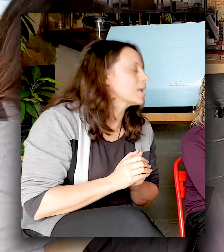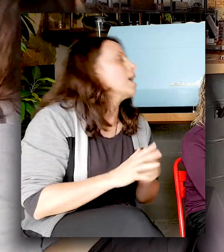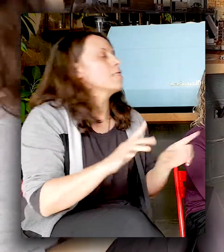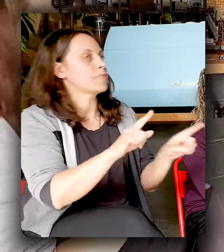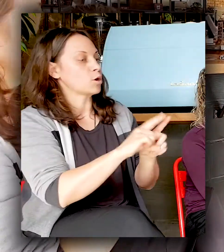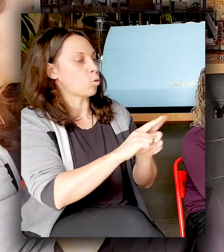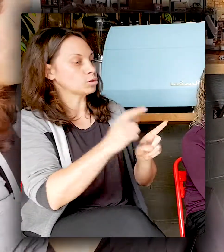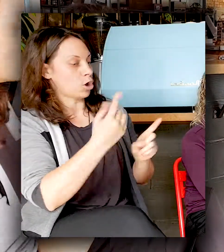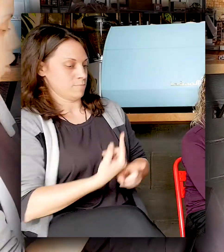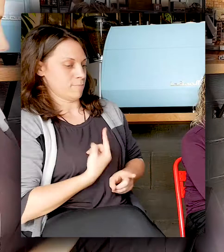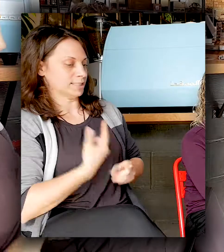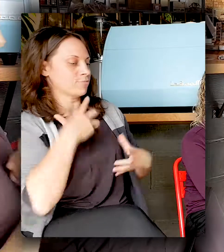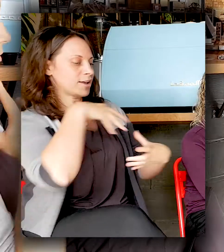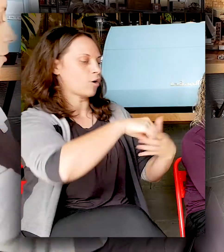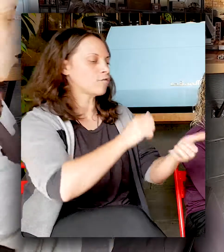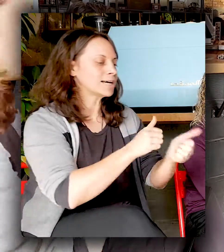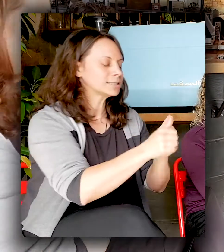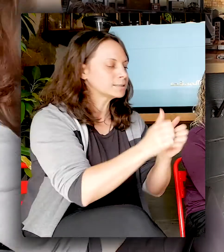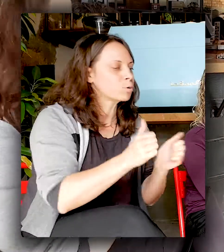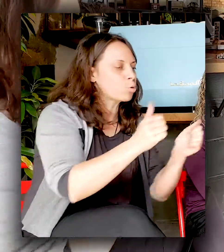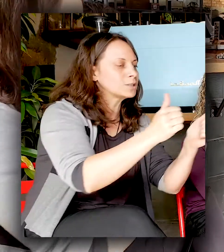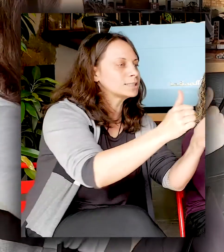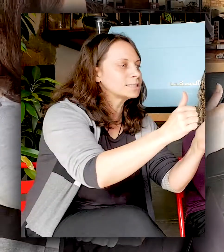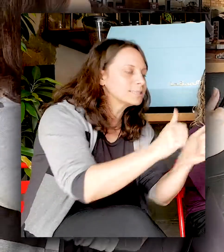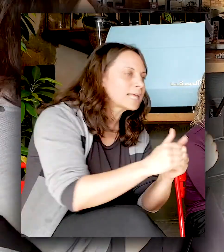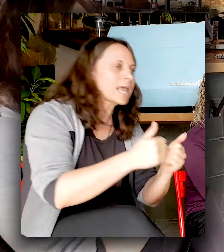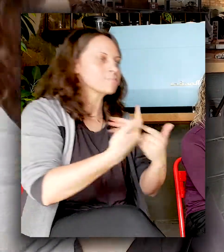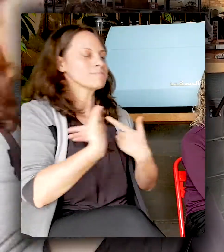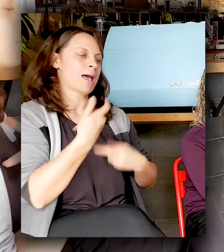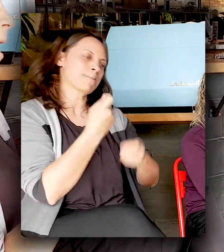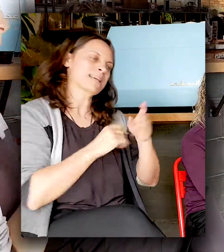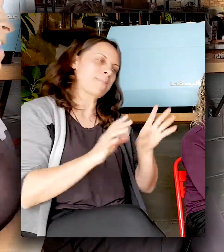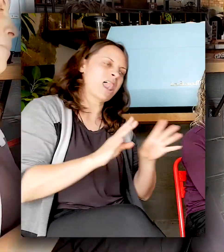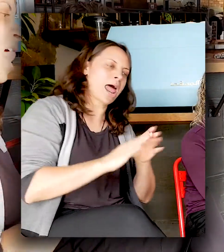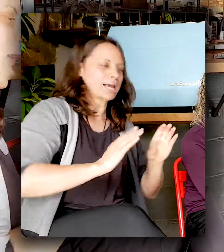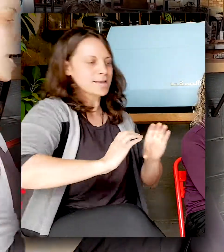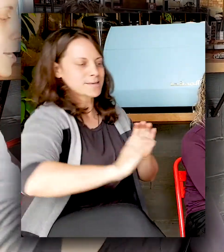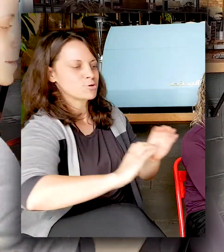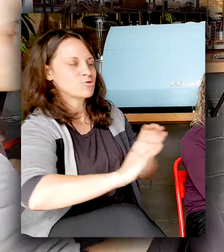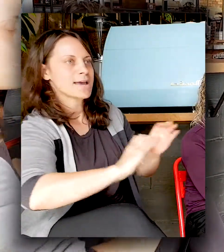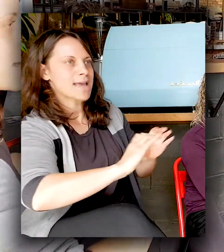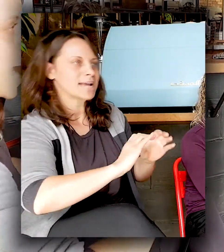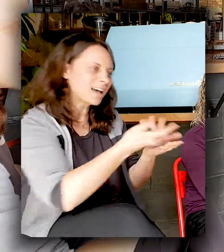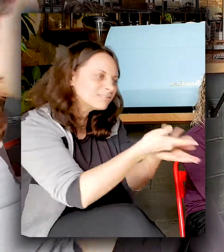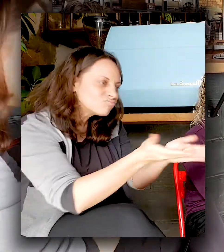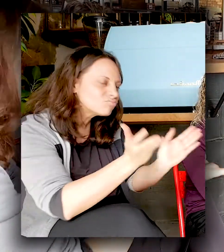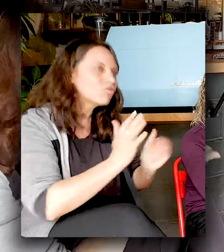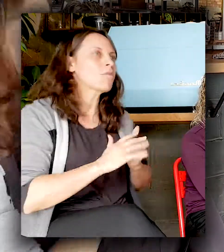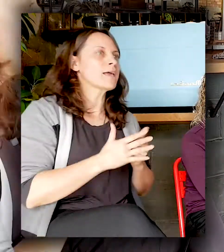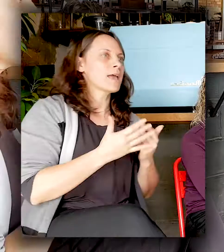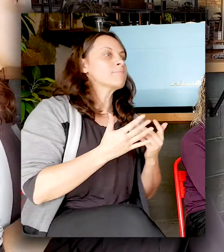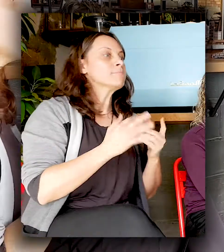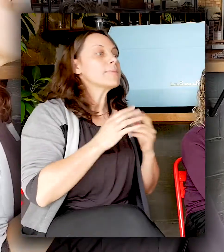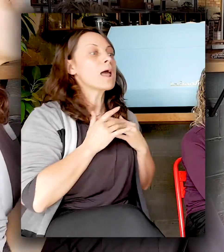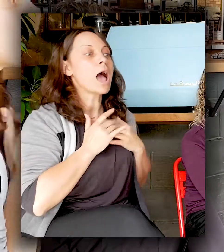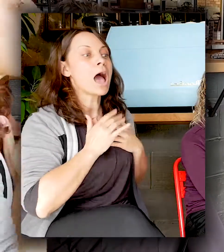teams. So communicating for the sports teams, deaf sports teams, that type of thing. And then later on I met my husband who's deaf